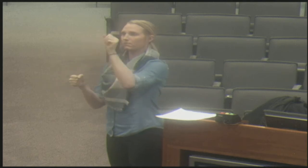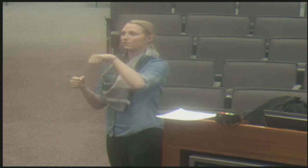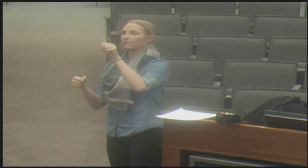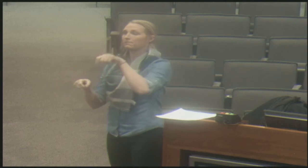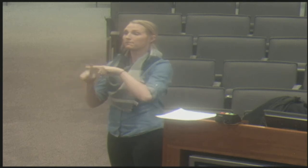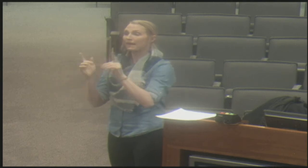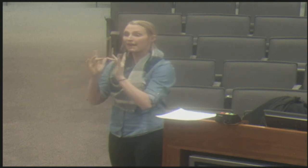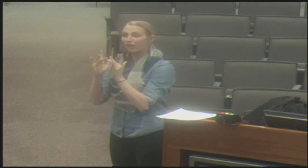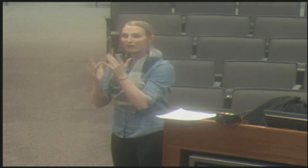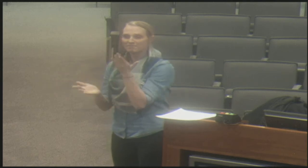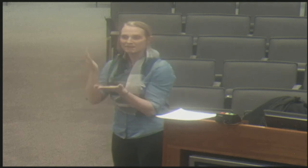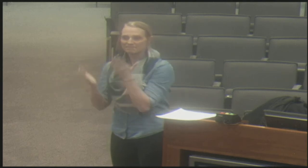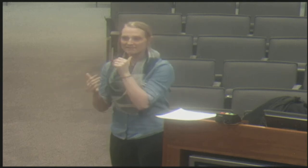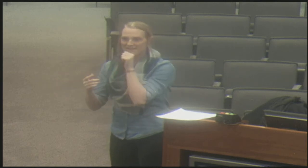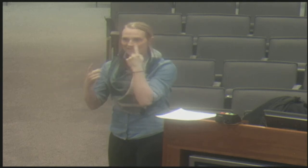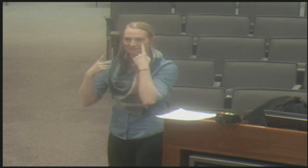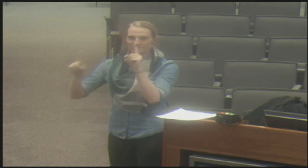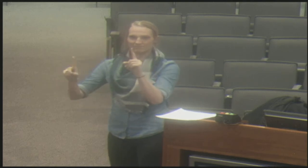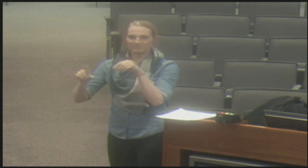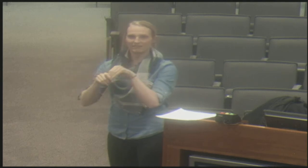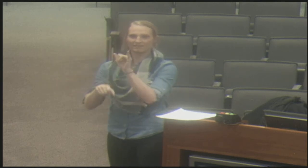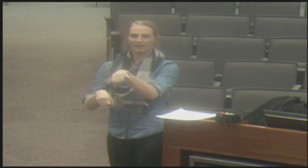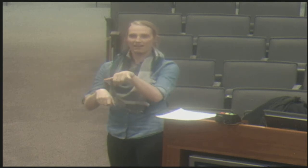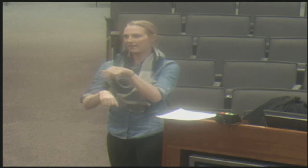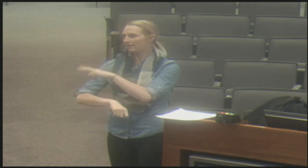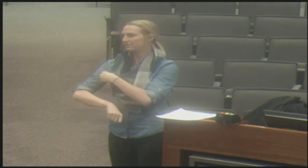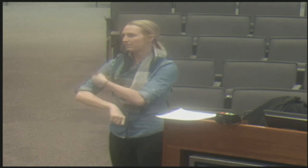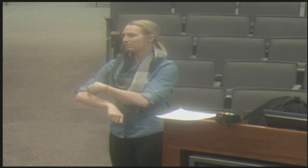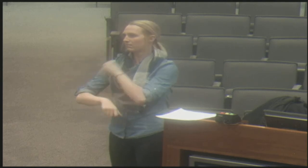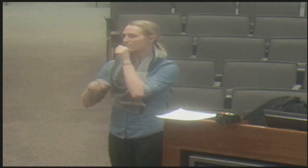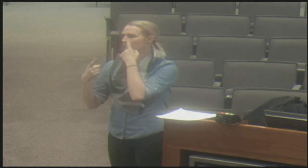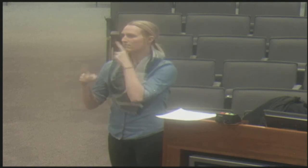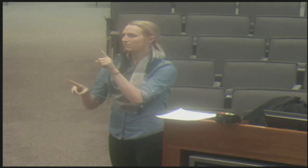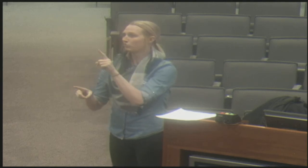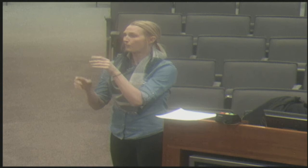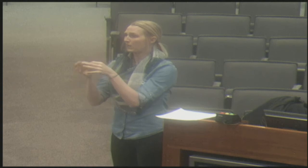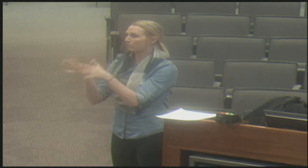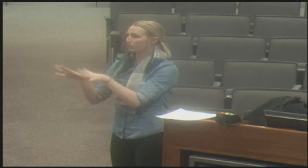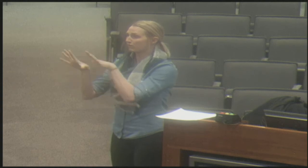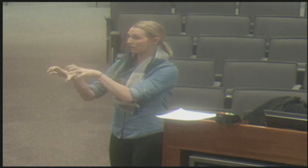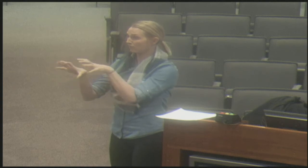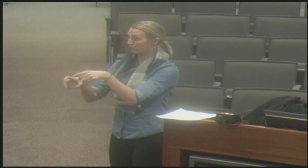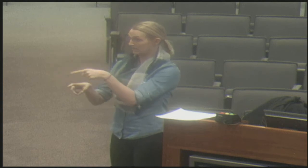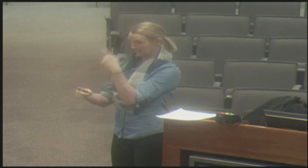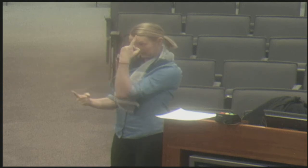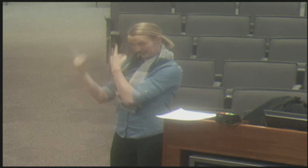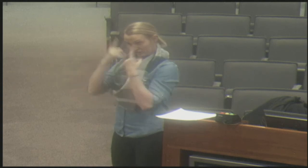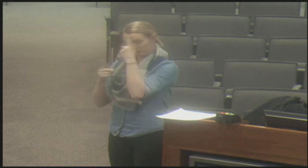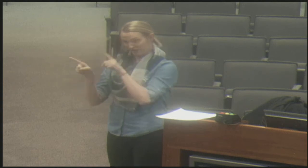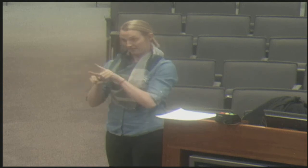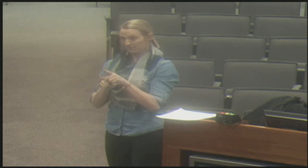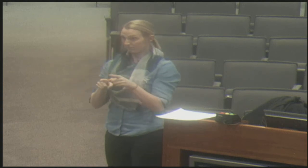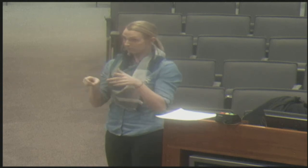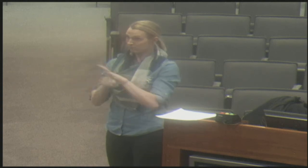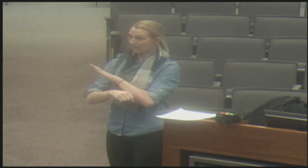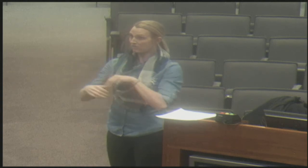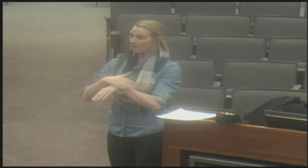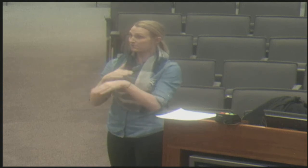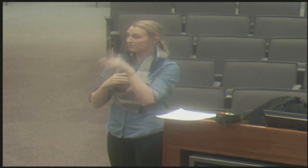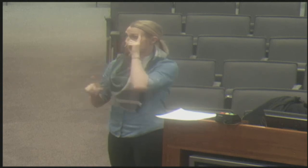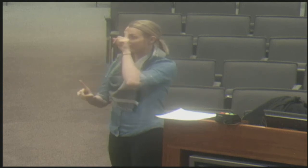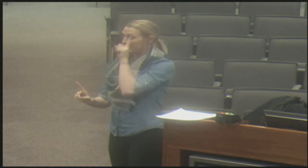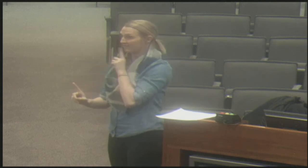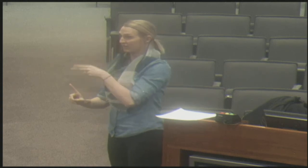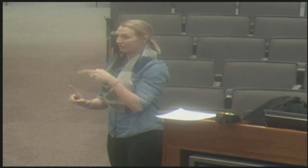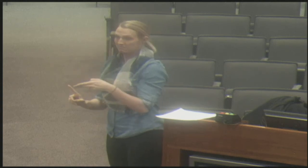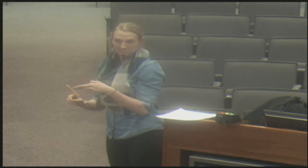in an electronic version of an interpreter, a distant interpreter called Marty or video remote interpreting. Sometimes